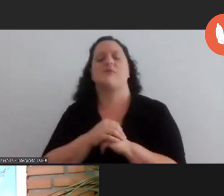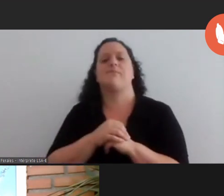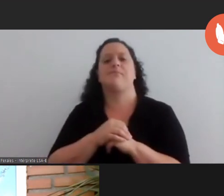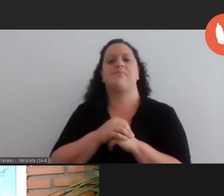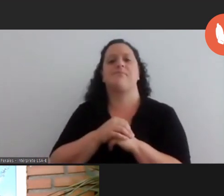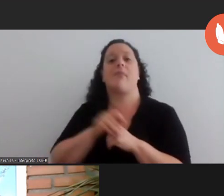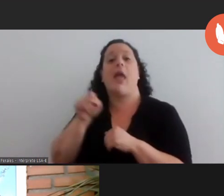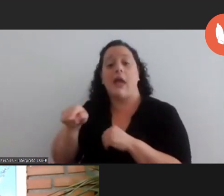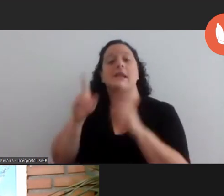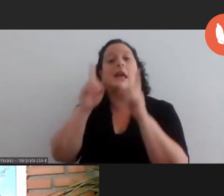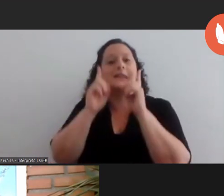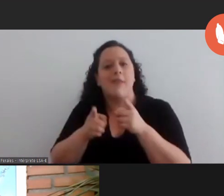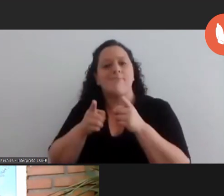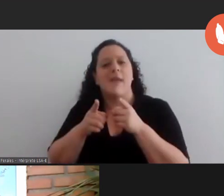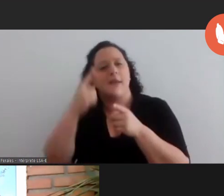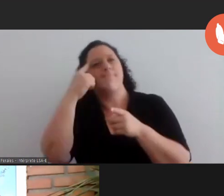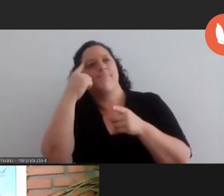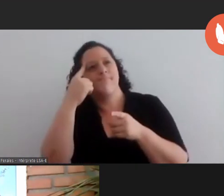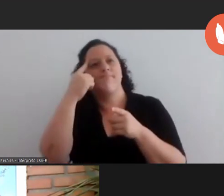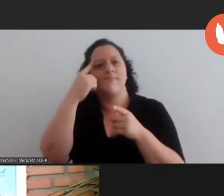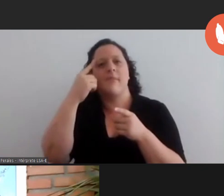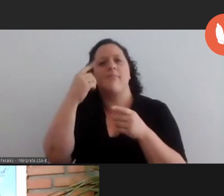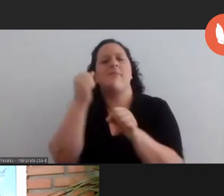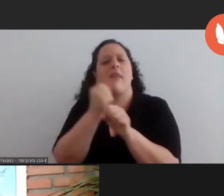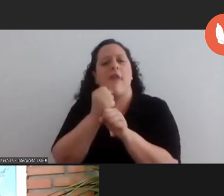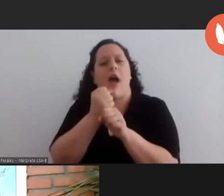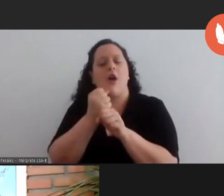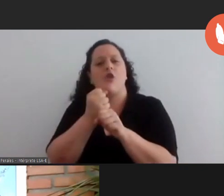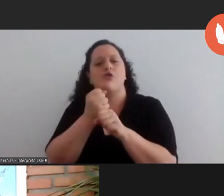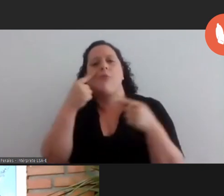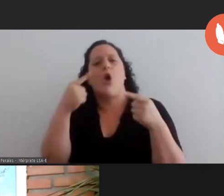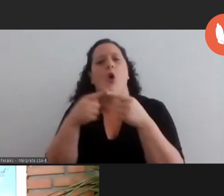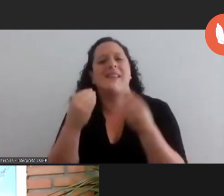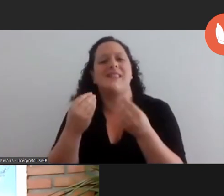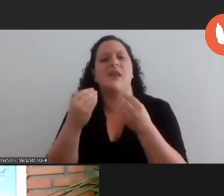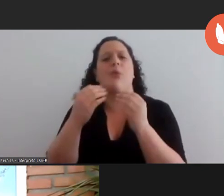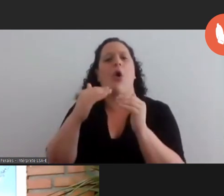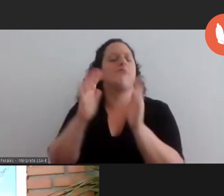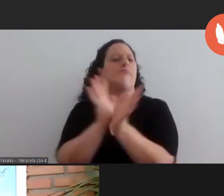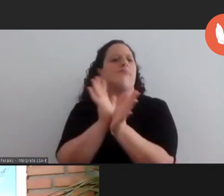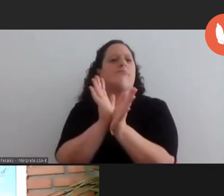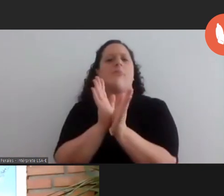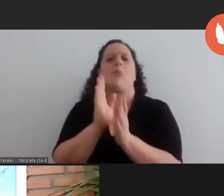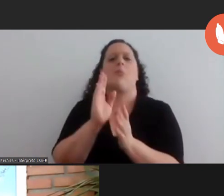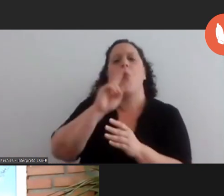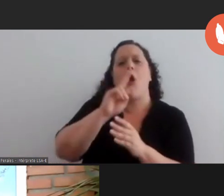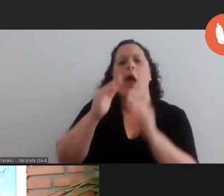she organized initiatives oriented to overcoming the gap in female represent